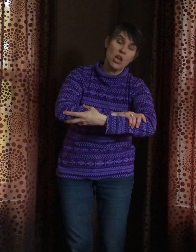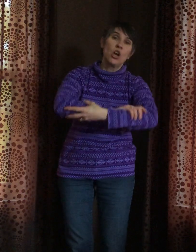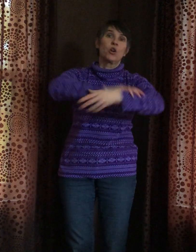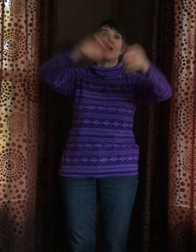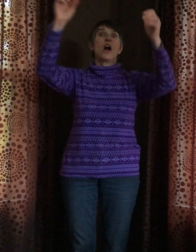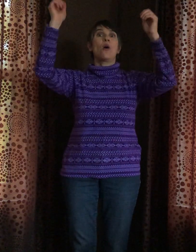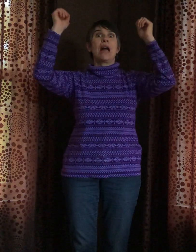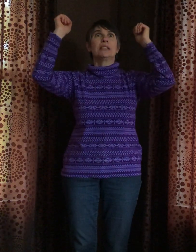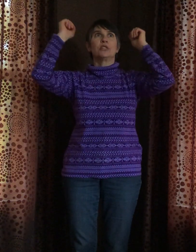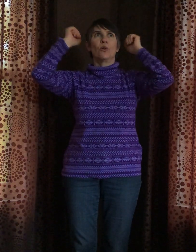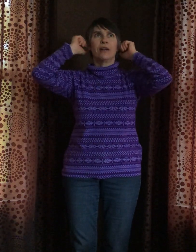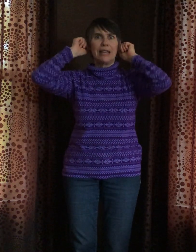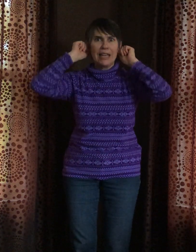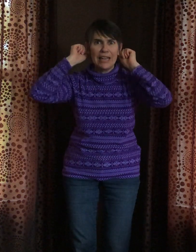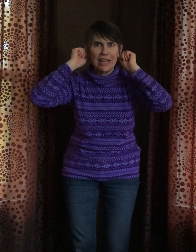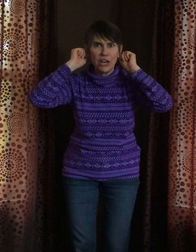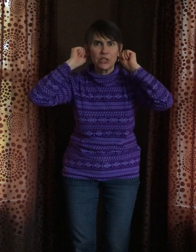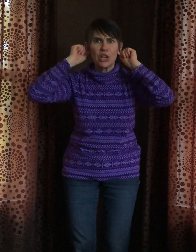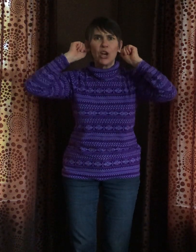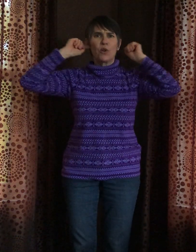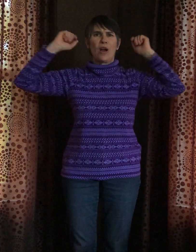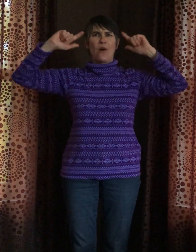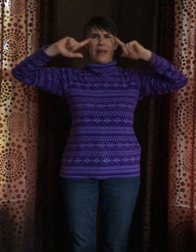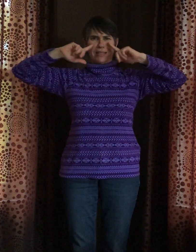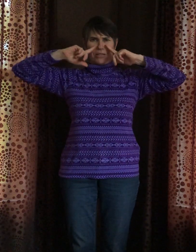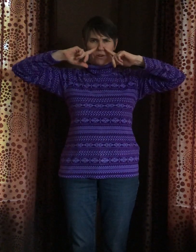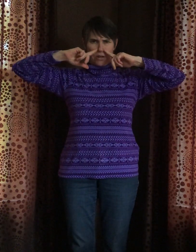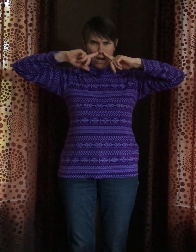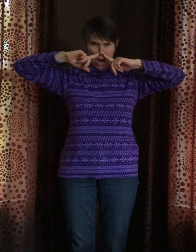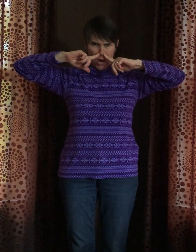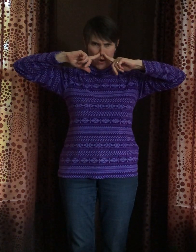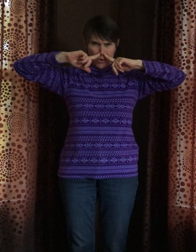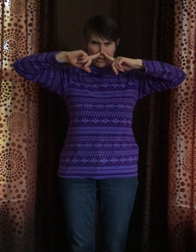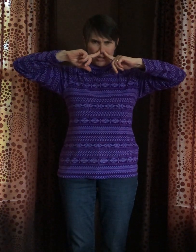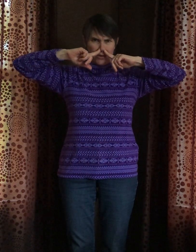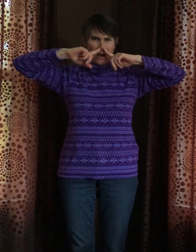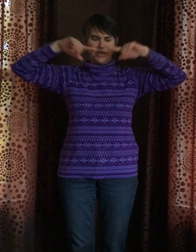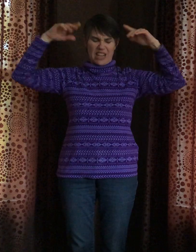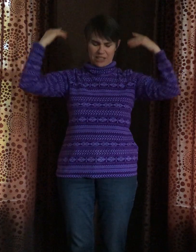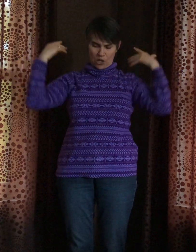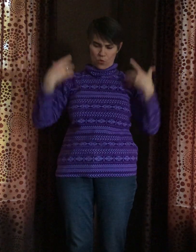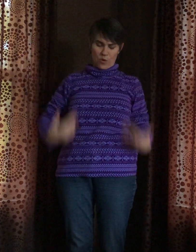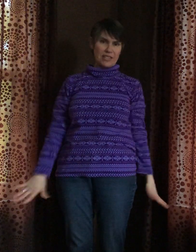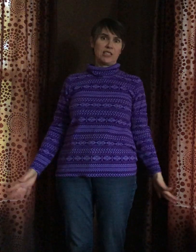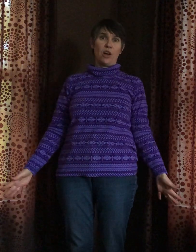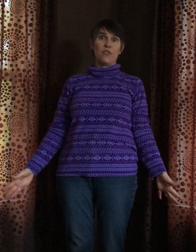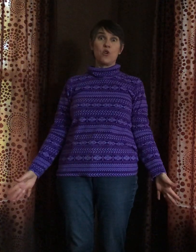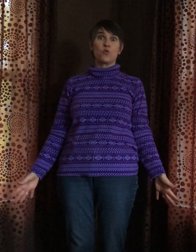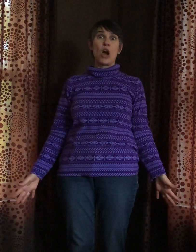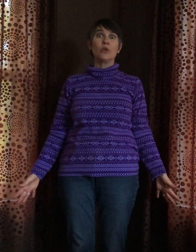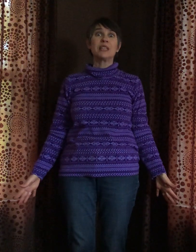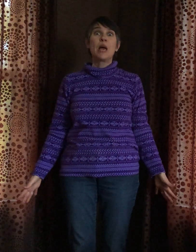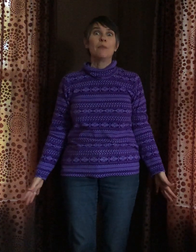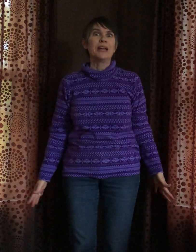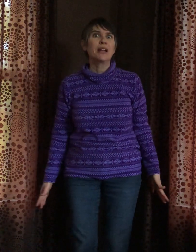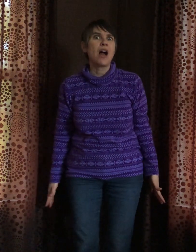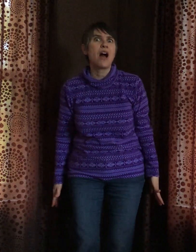grow as your ears grow as your nose grows as the rest of you grows because